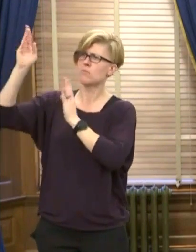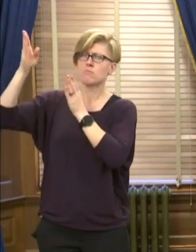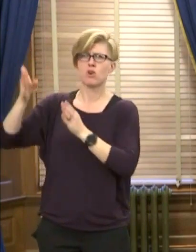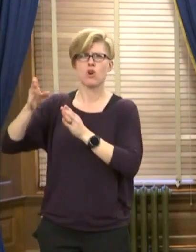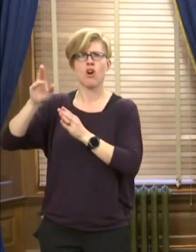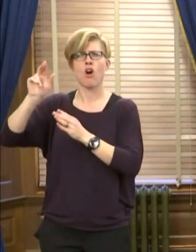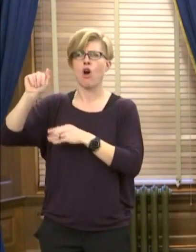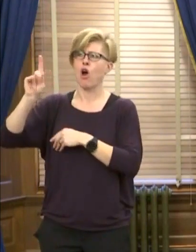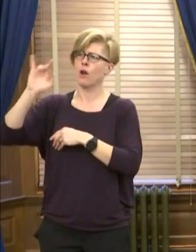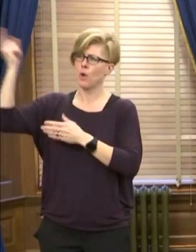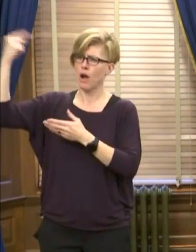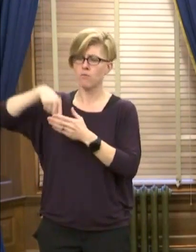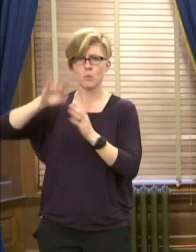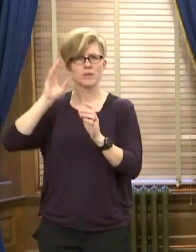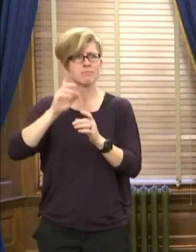give you the answers. Thank you.